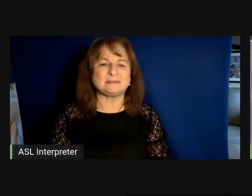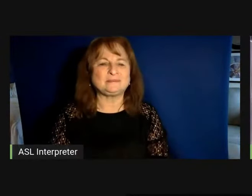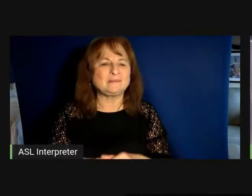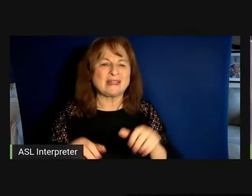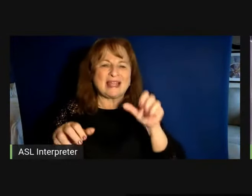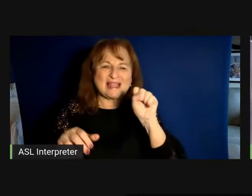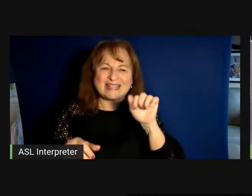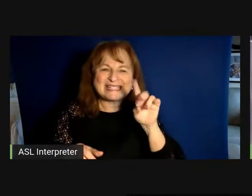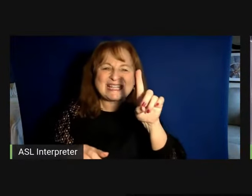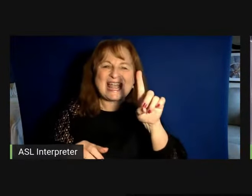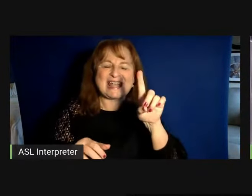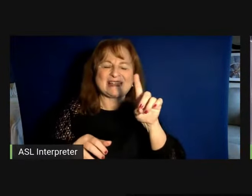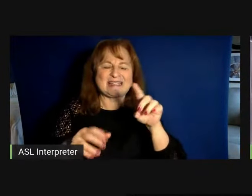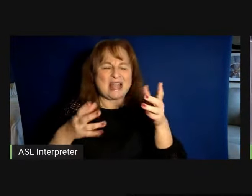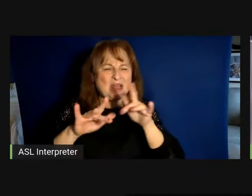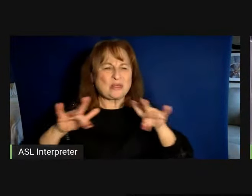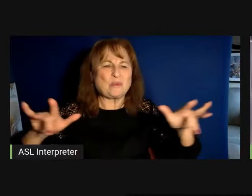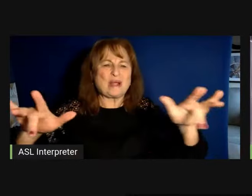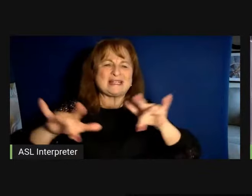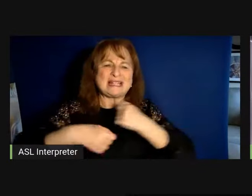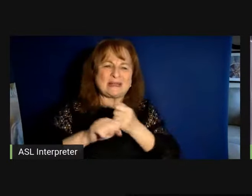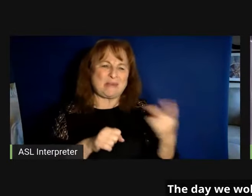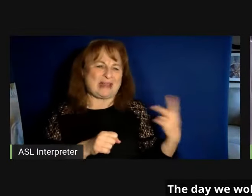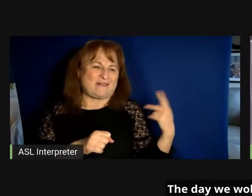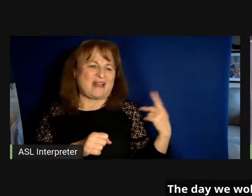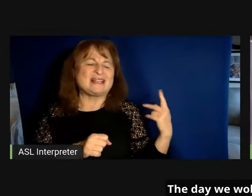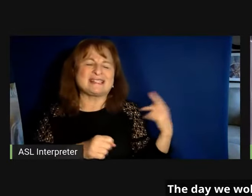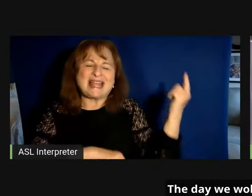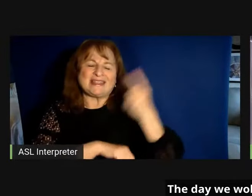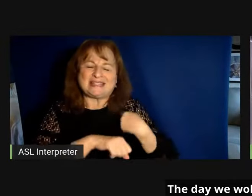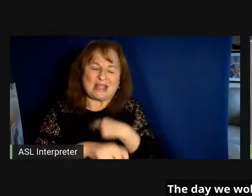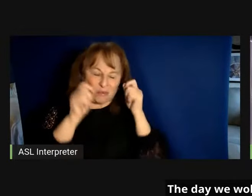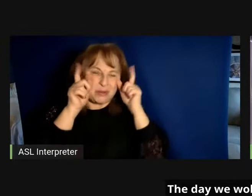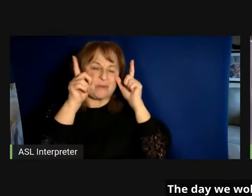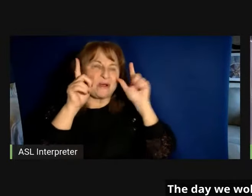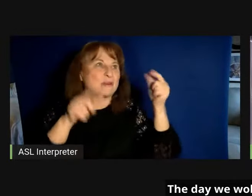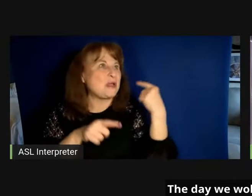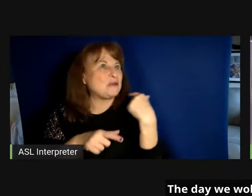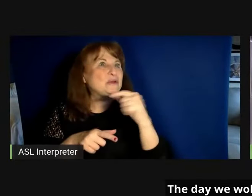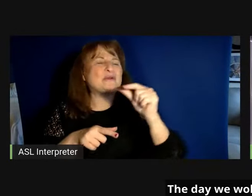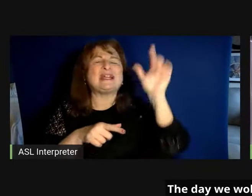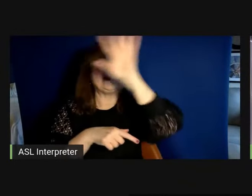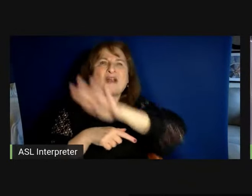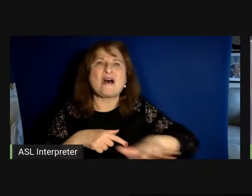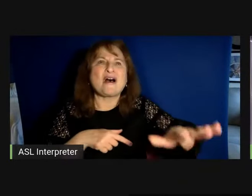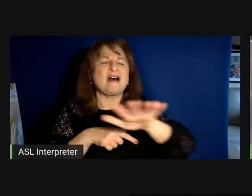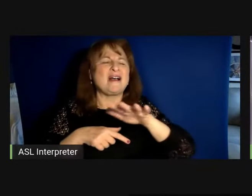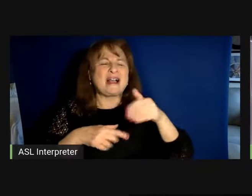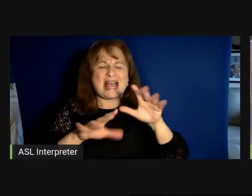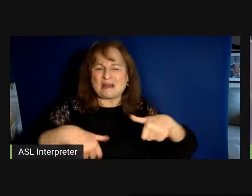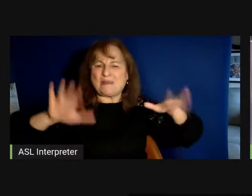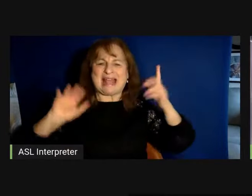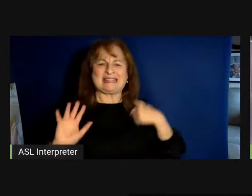sand and the wasteland it made of us the day we woke and green in all its iterations had abandoned